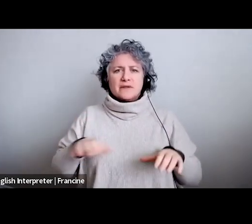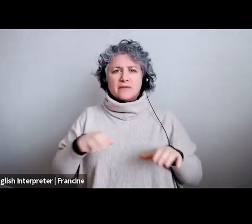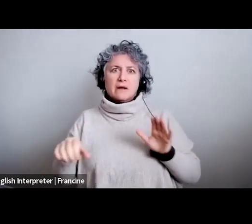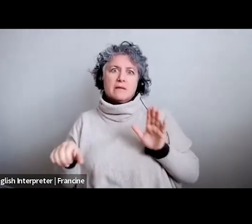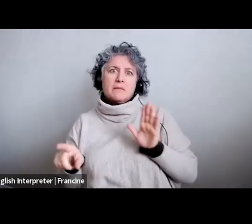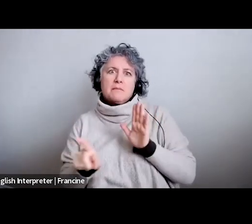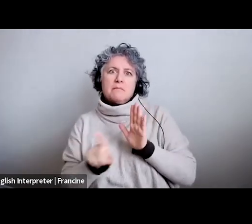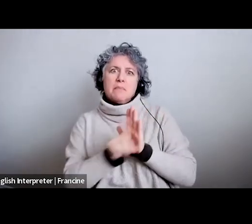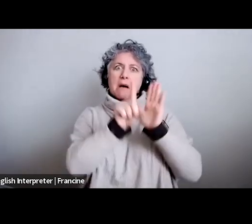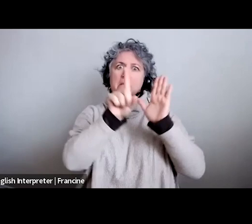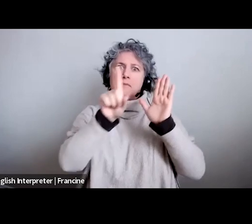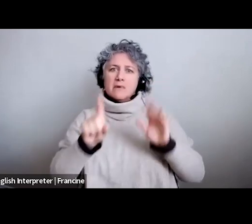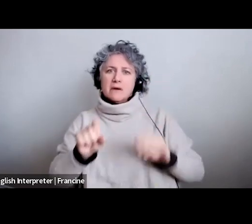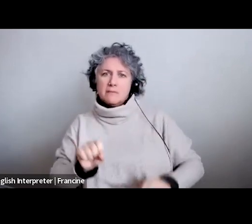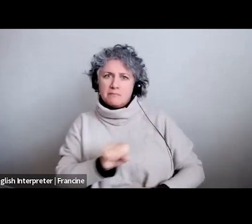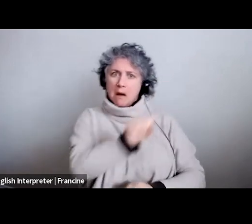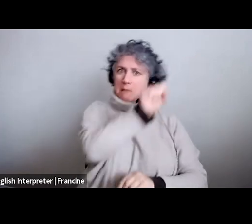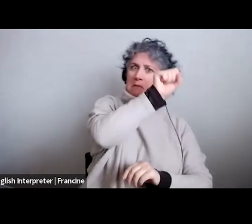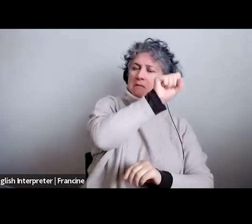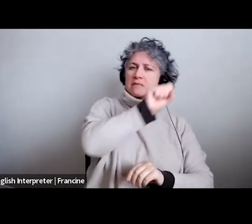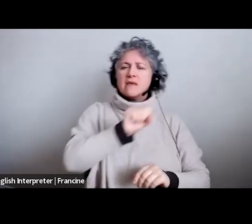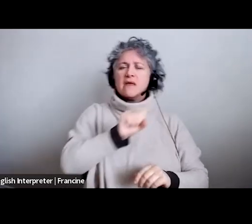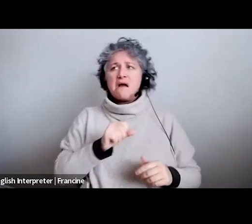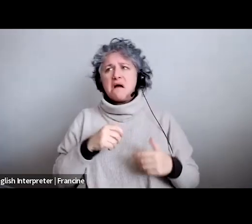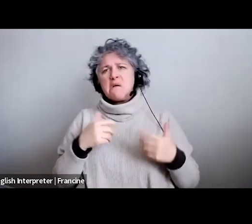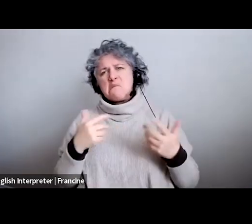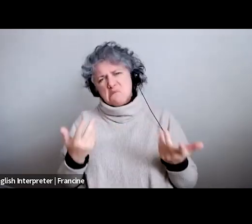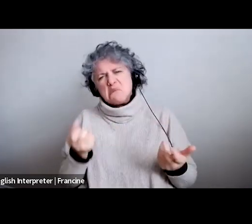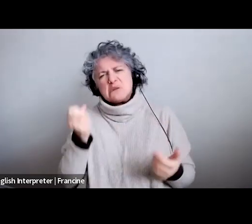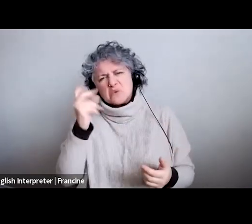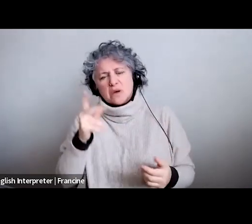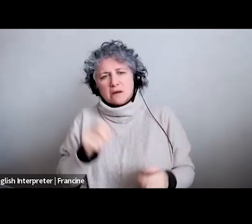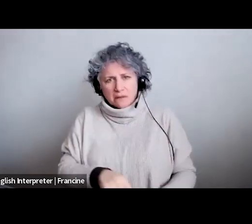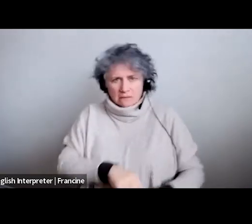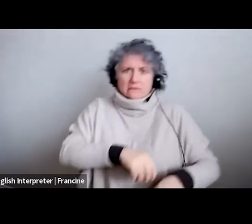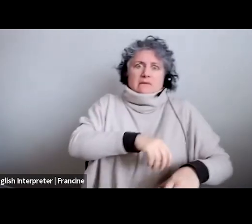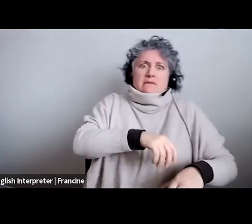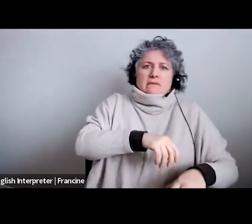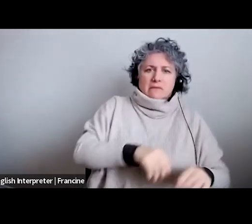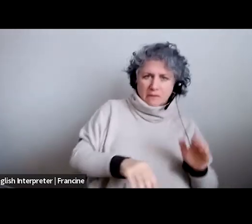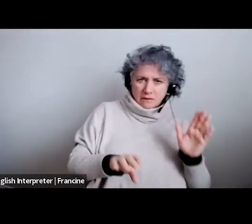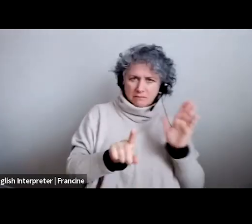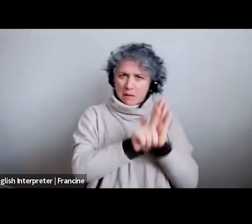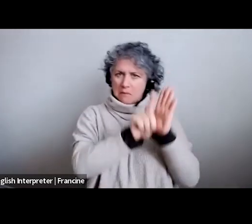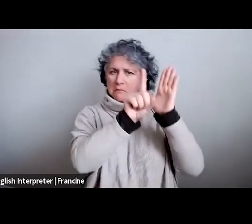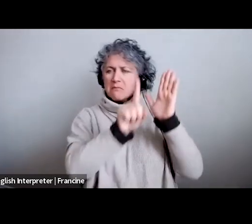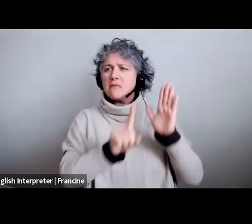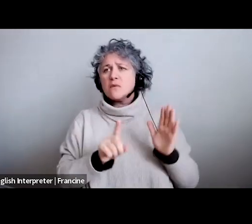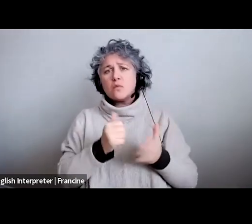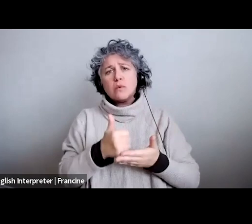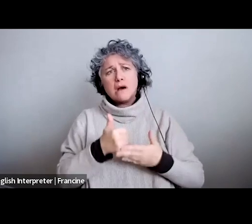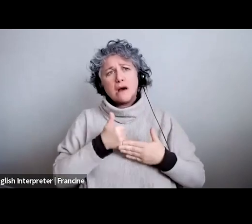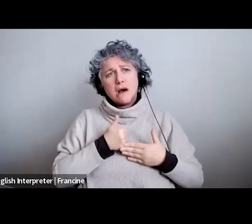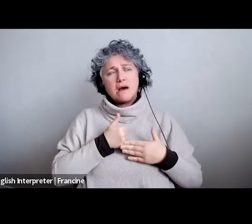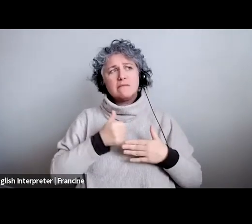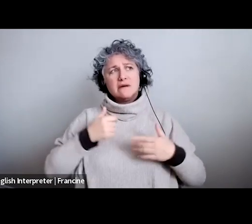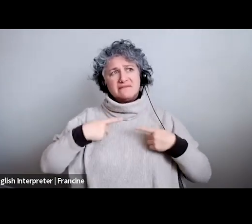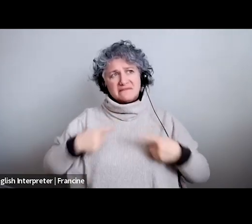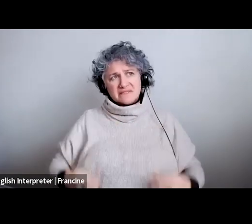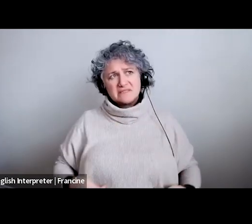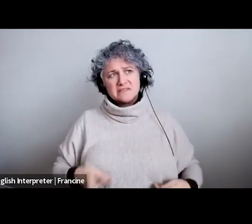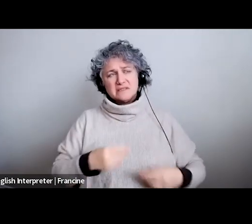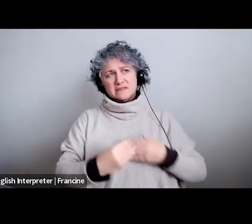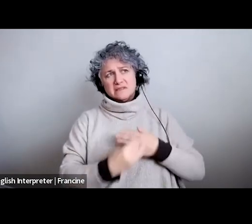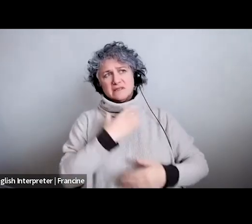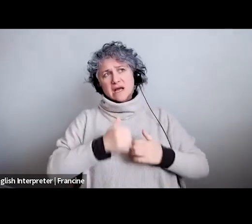because there's that kind of thing going on and i i think that's okay and sometimes that will help you as well within the scene because it is physical and it